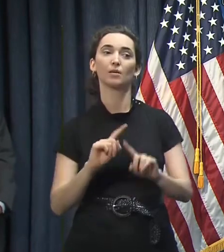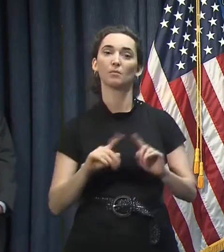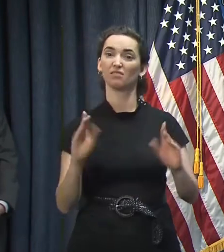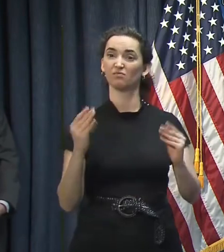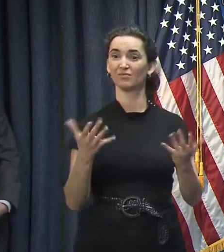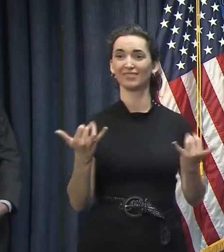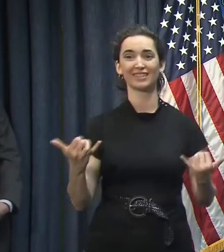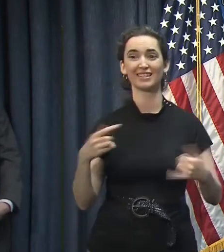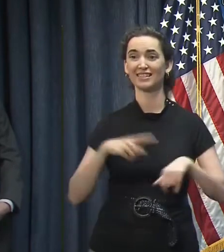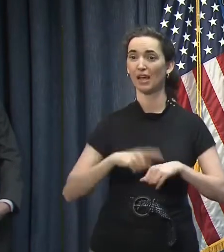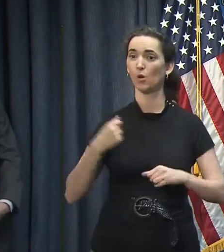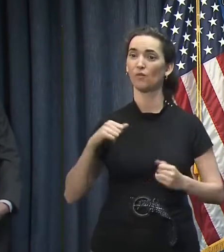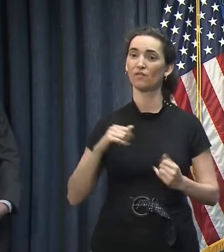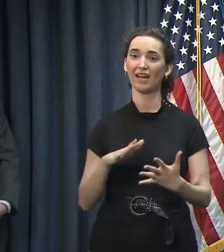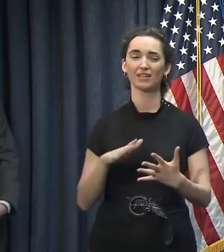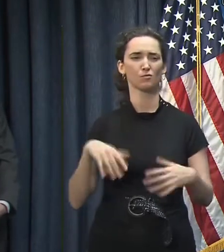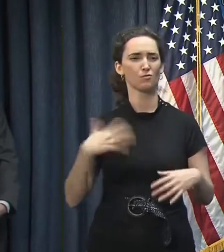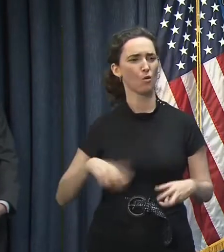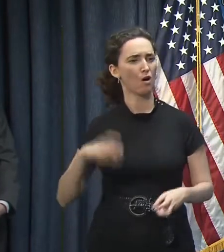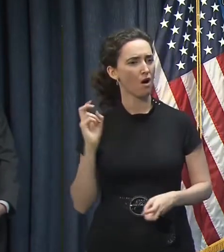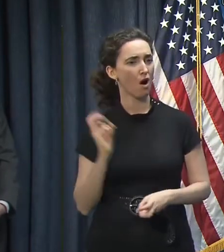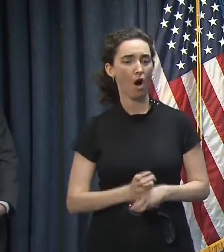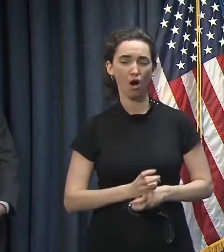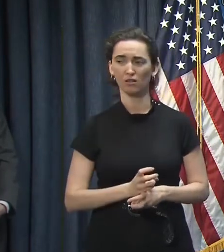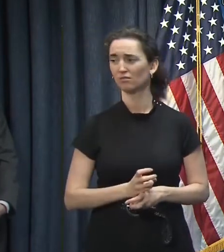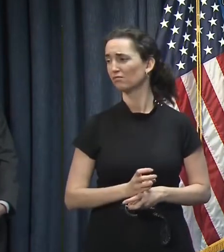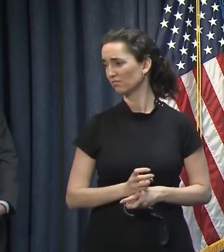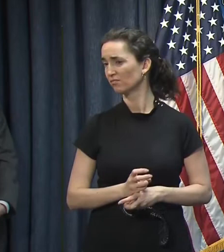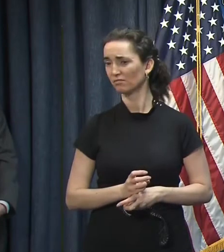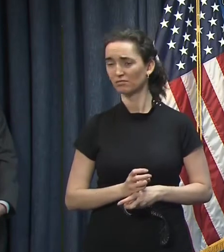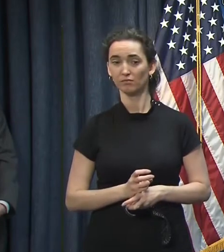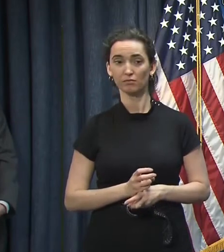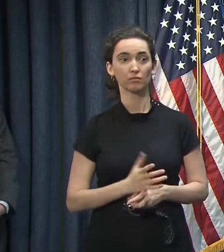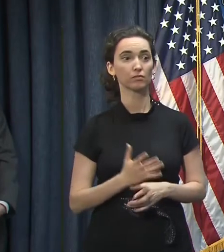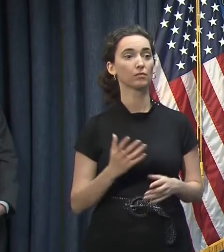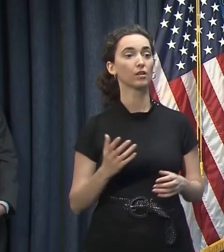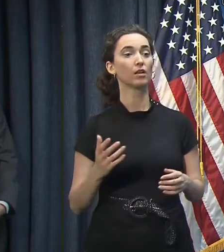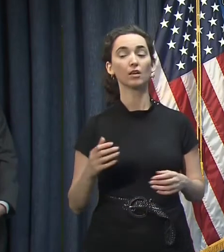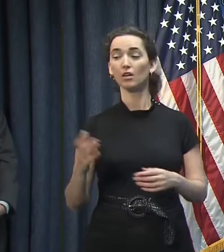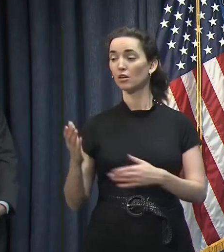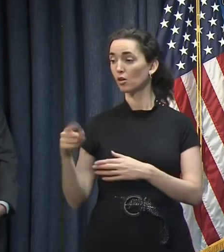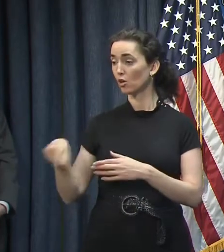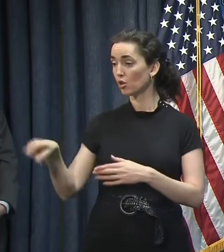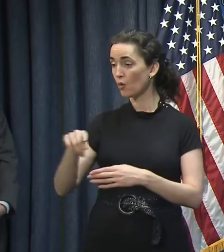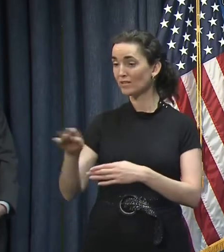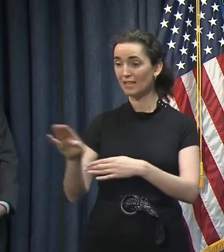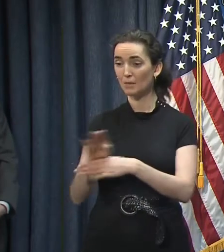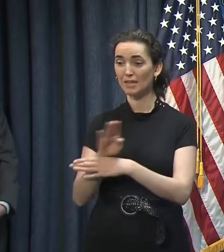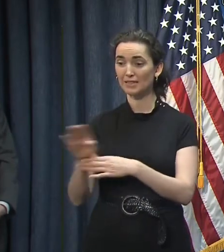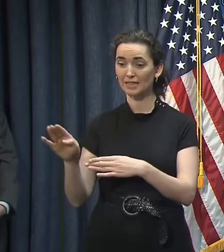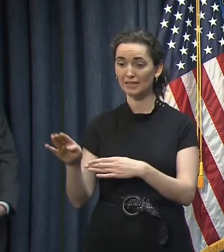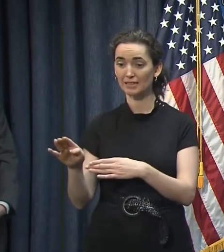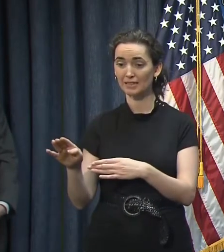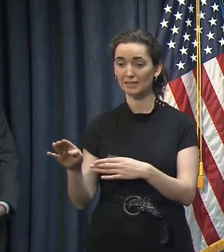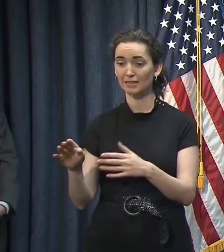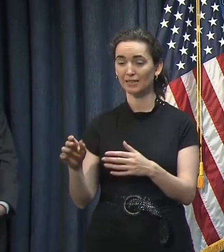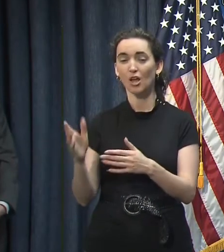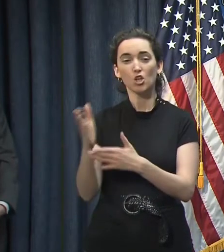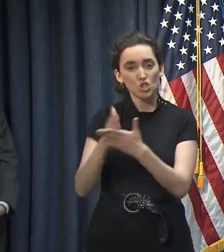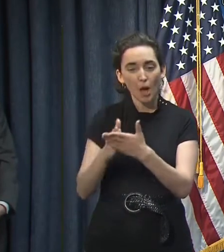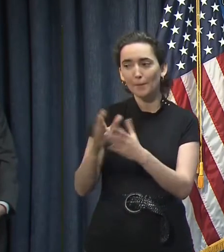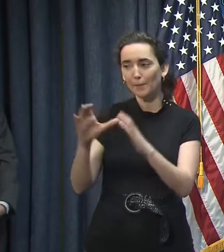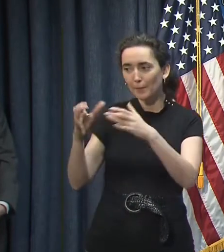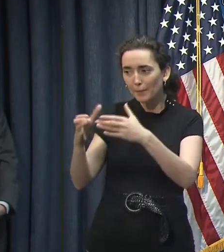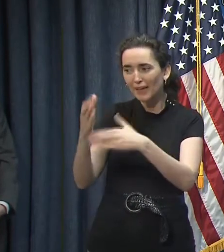very difficult time. I mean, there's no doubt about that, especially for businesses who are of a certain type that